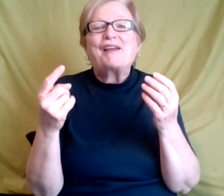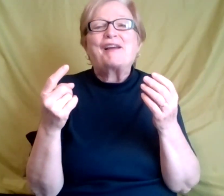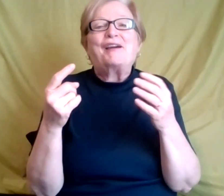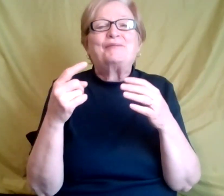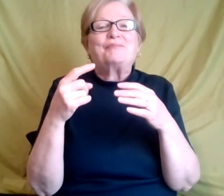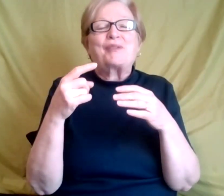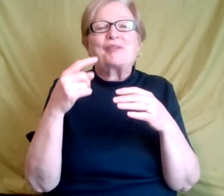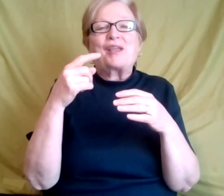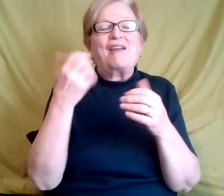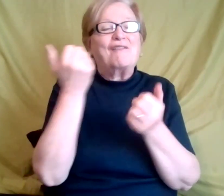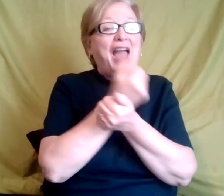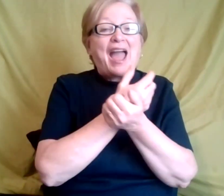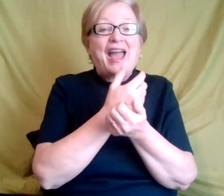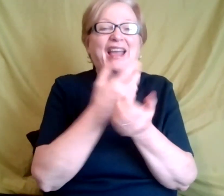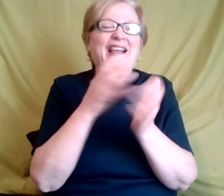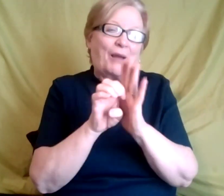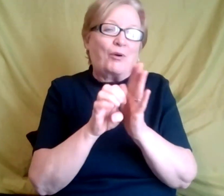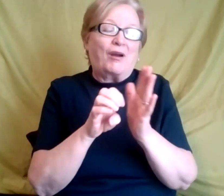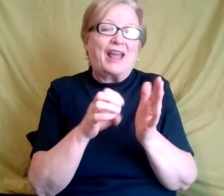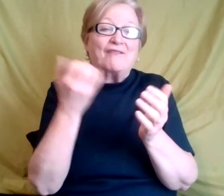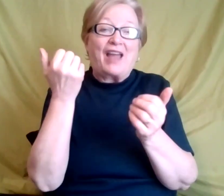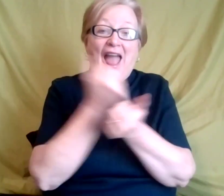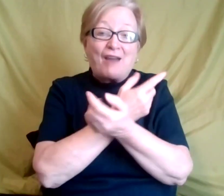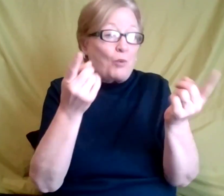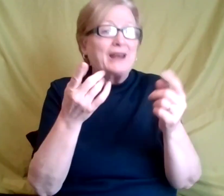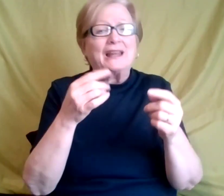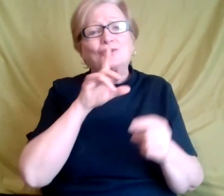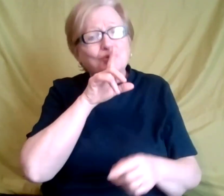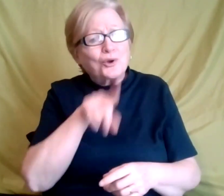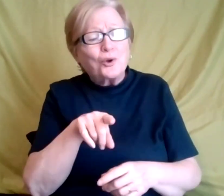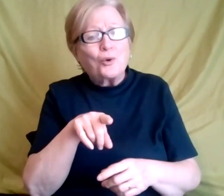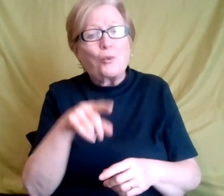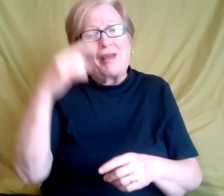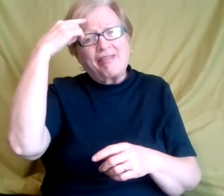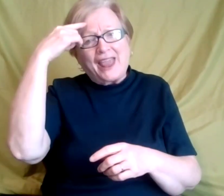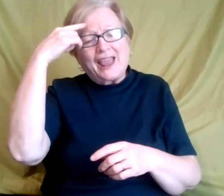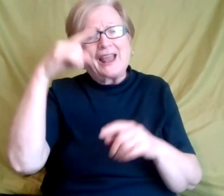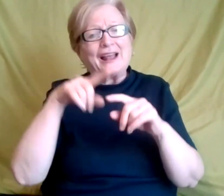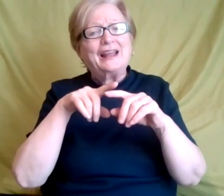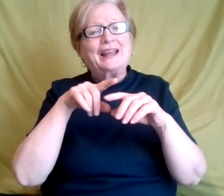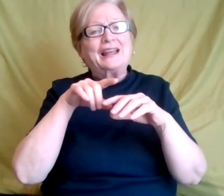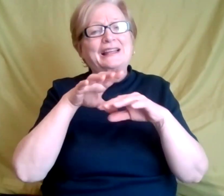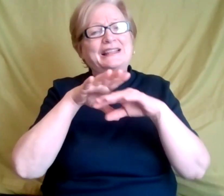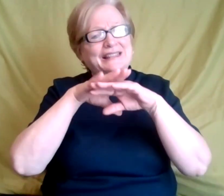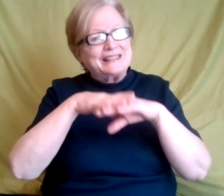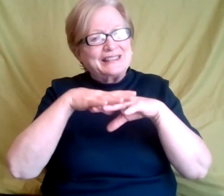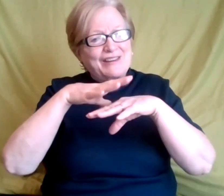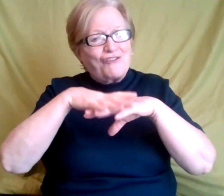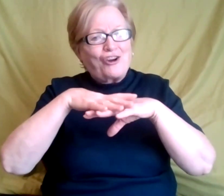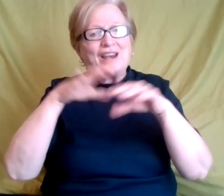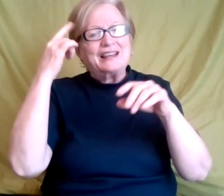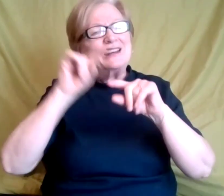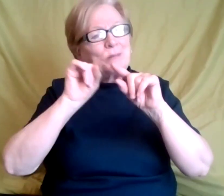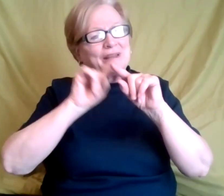know, if everyone, you know, yes, everyone's different. We all think differently. And the best part about neuro diversity and